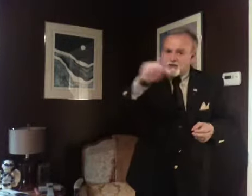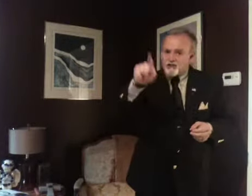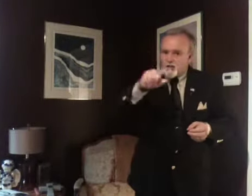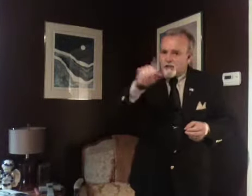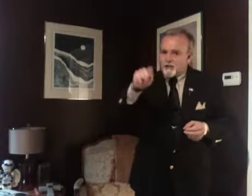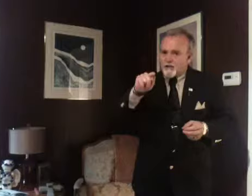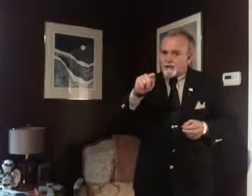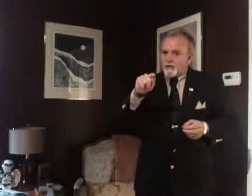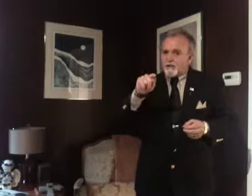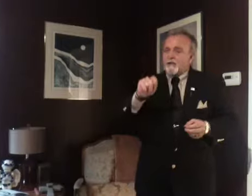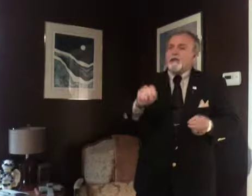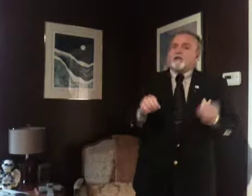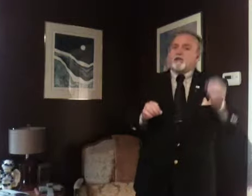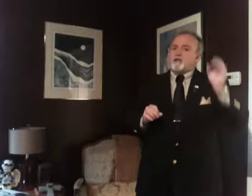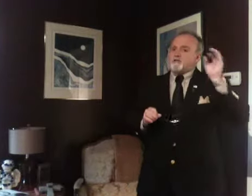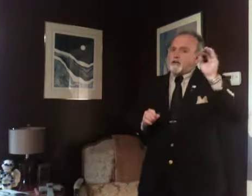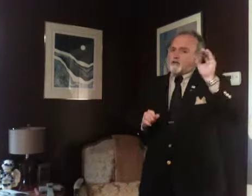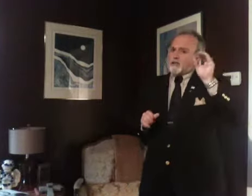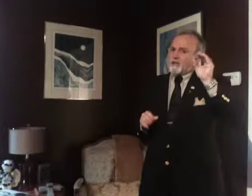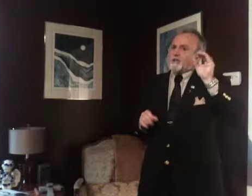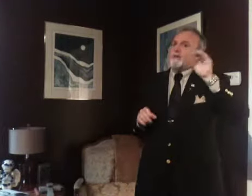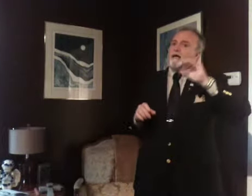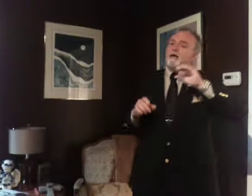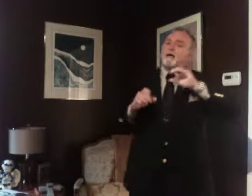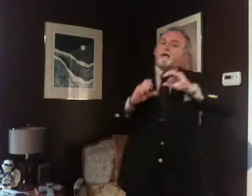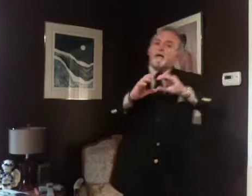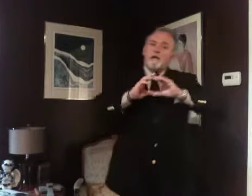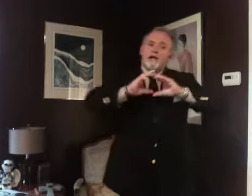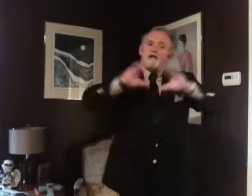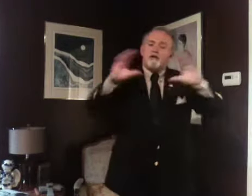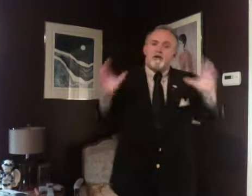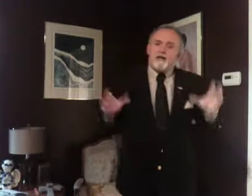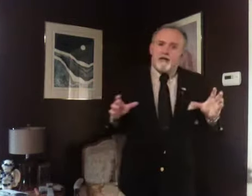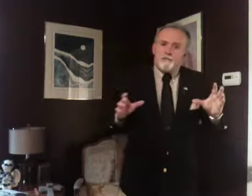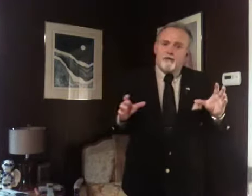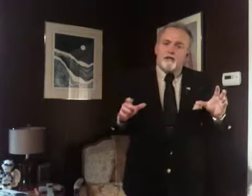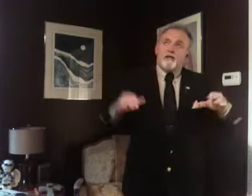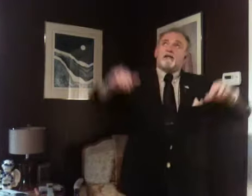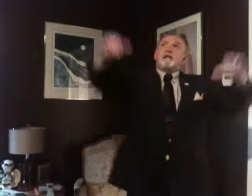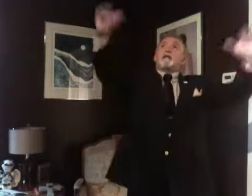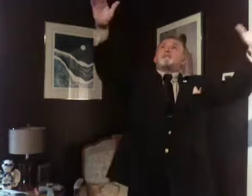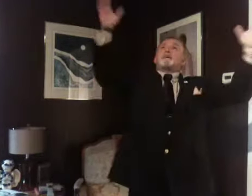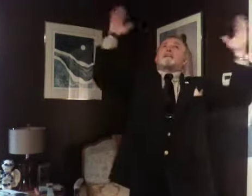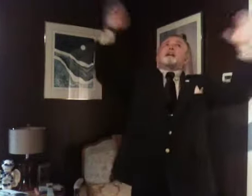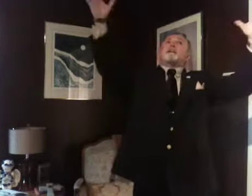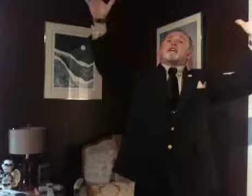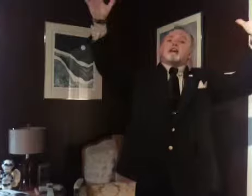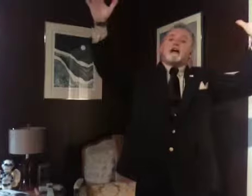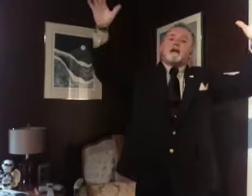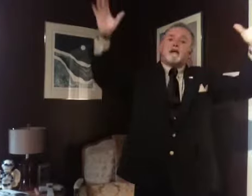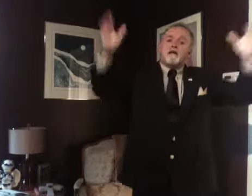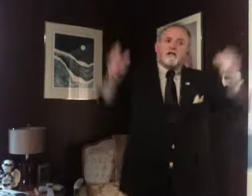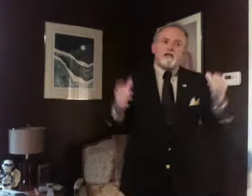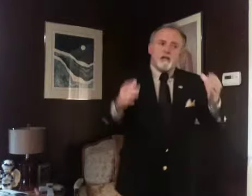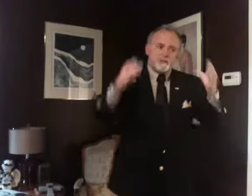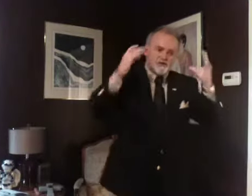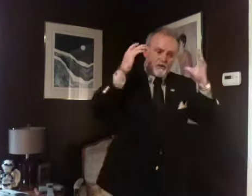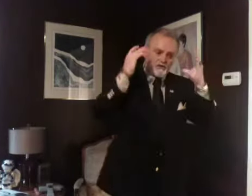vision all day. And you start thinking about how you're going to get out of bed. Getting up and saying thank you God. Get up and start